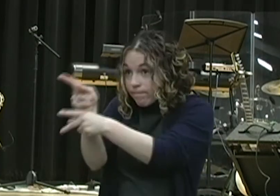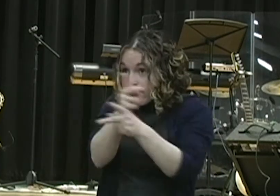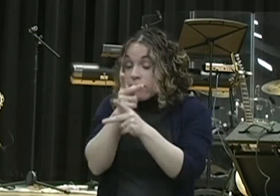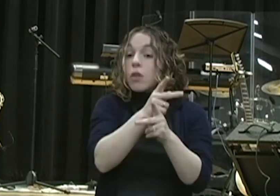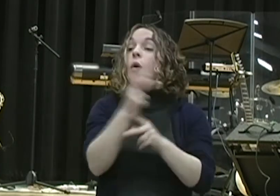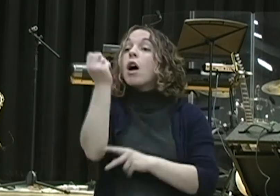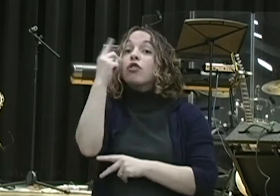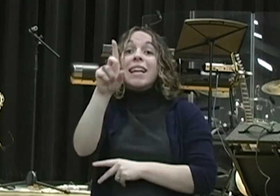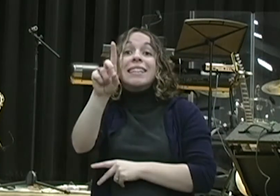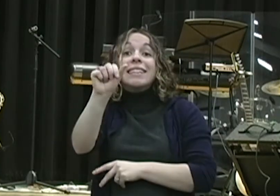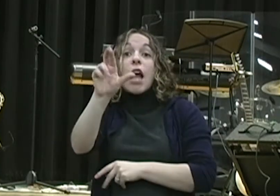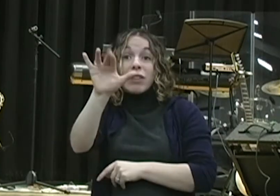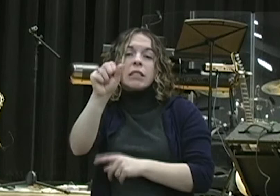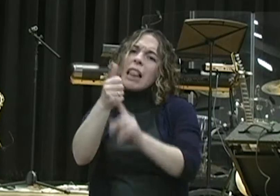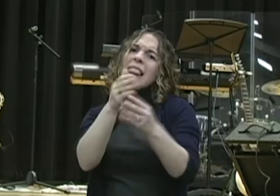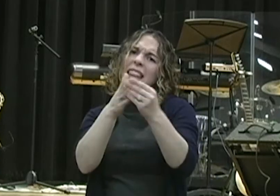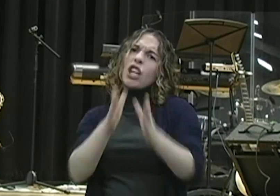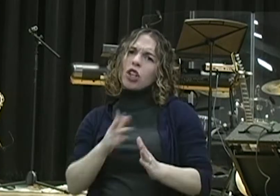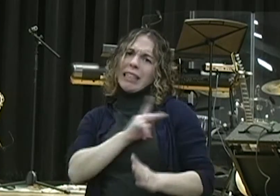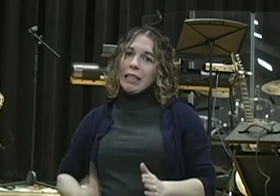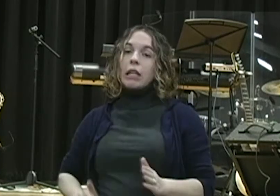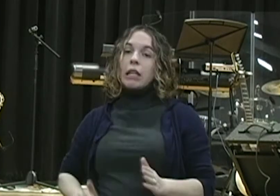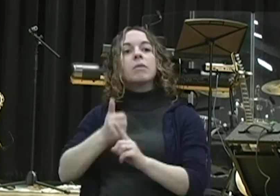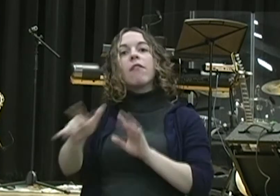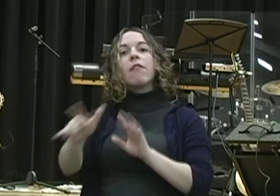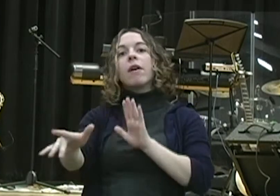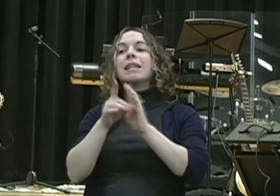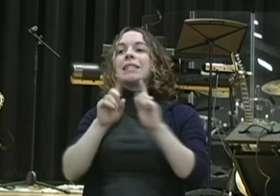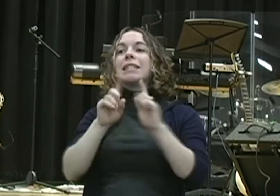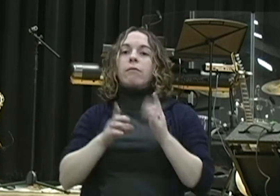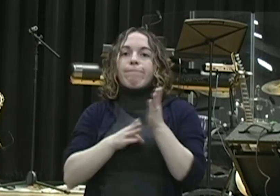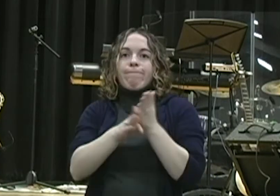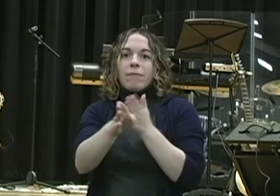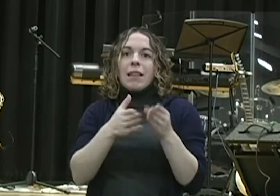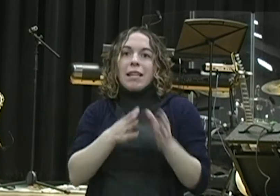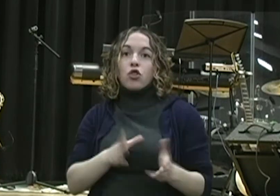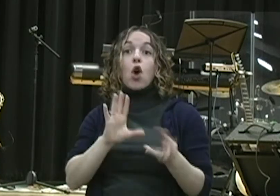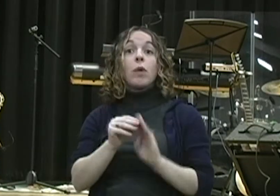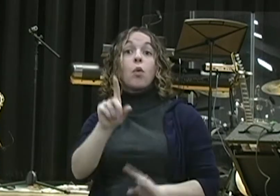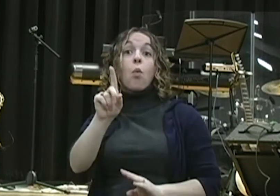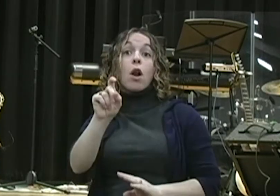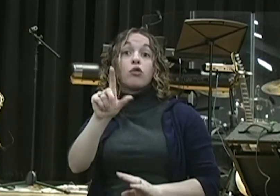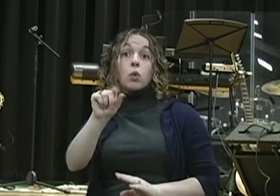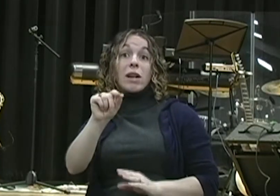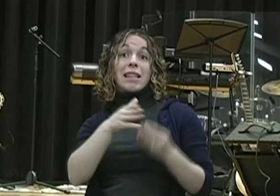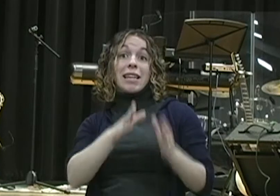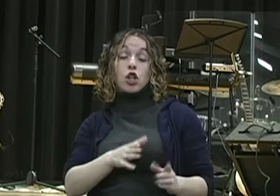was putting, instituting new levels of organization. There'd be 120 leaders. And they would answer to three leaders, one